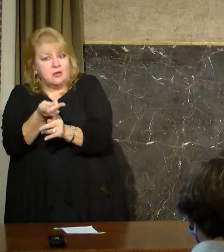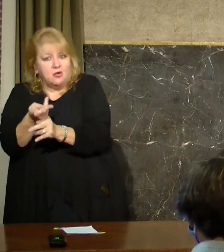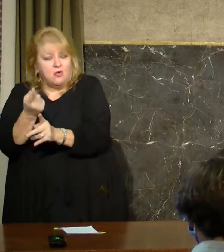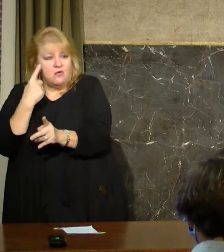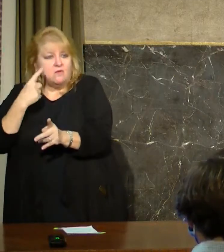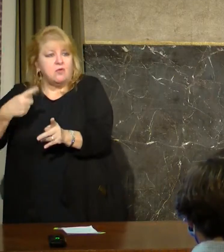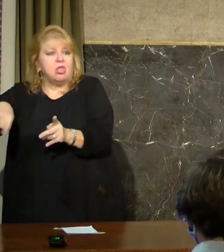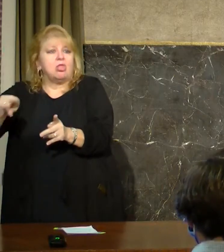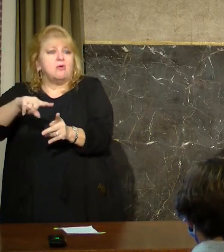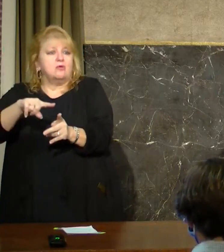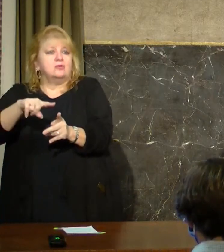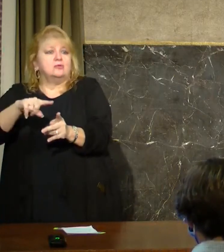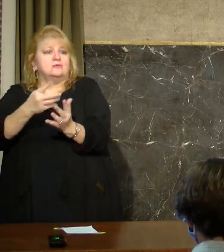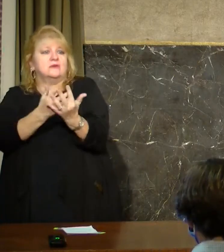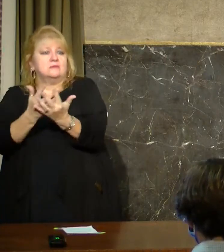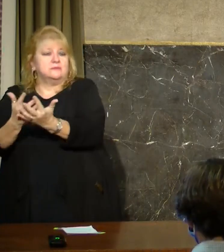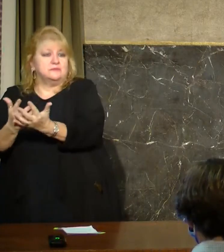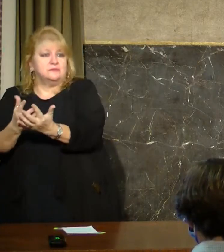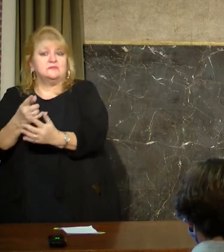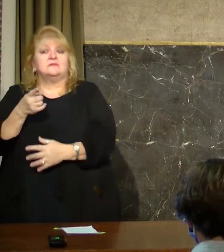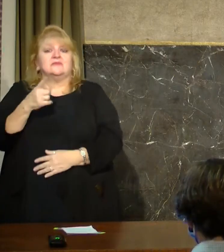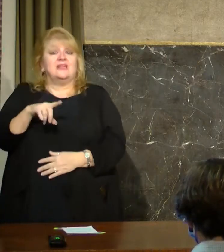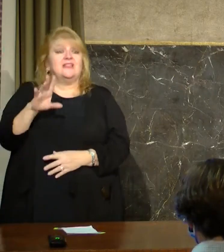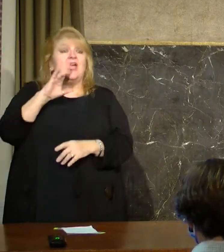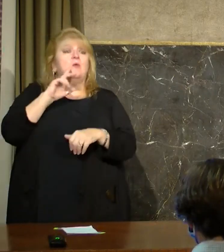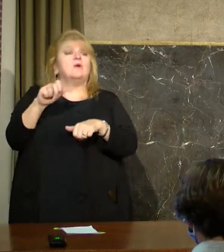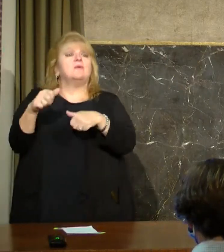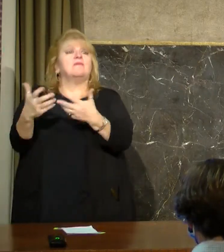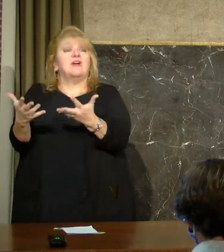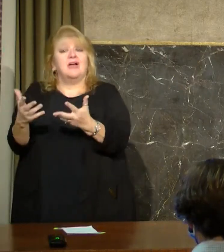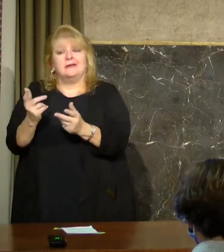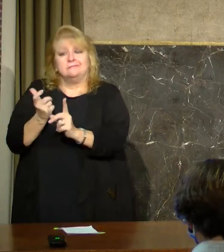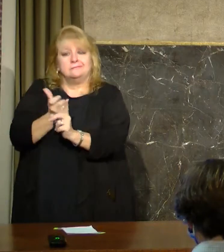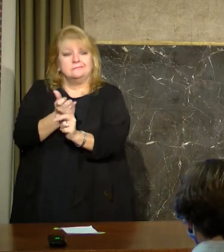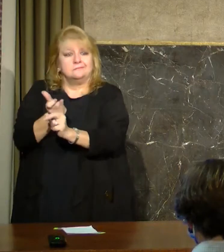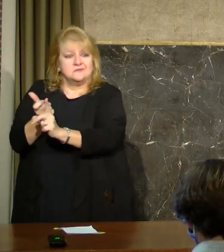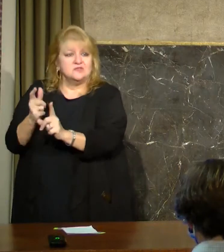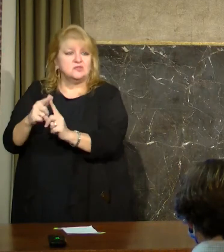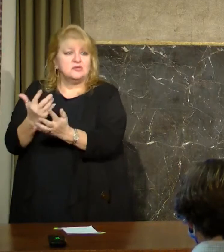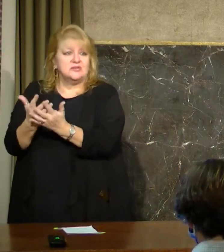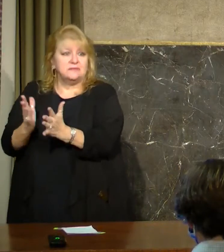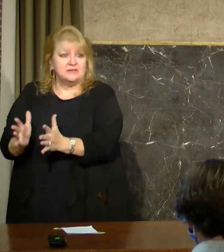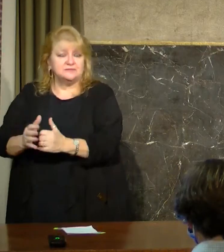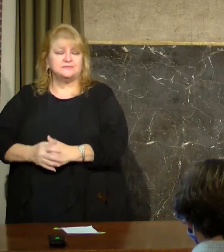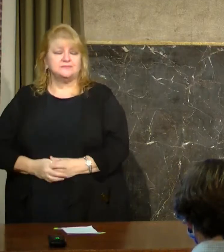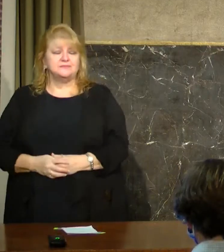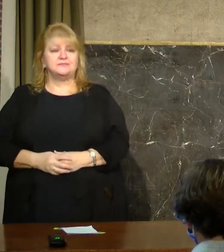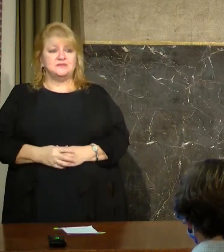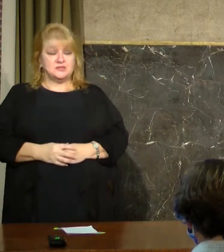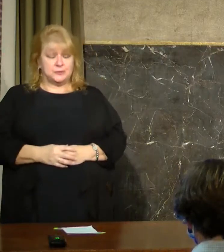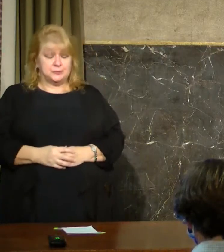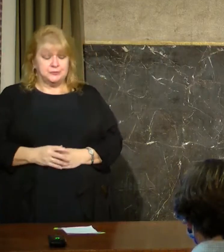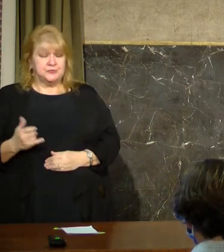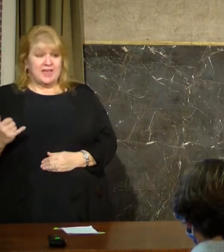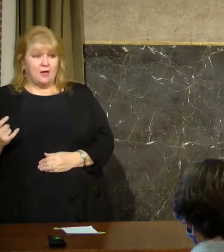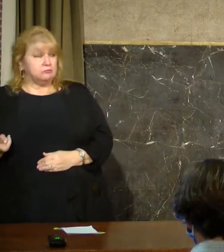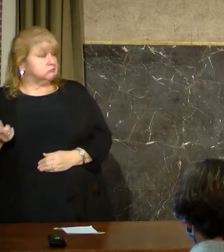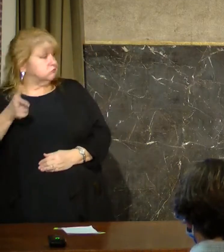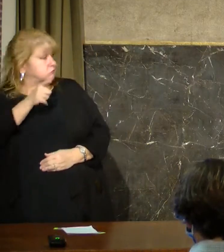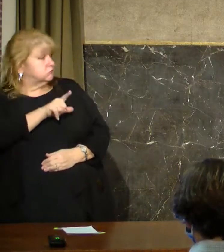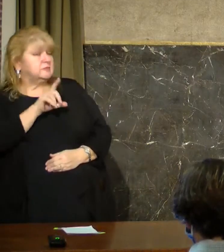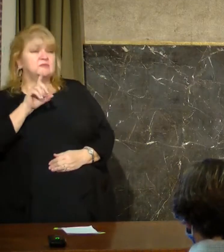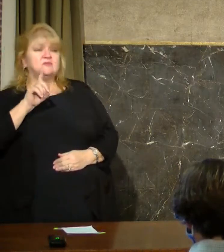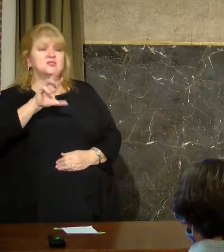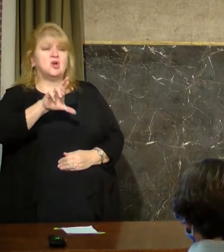helping to administer these vaccines as well. So on that note, I'm going to ask Dr. Canter to come up and